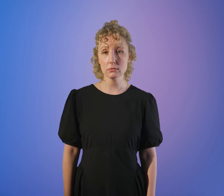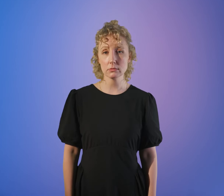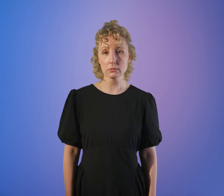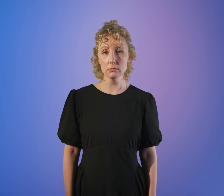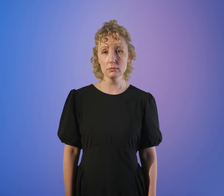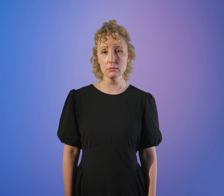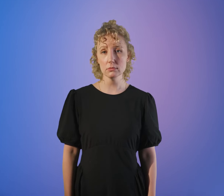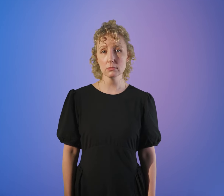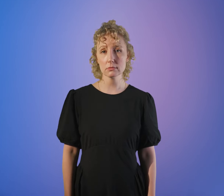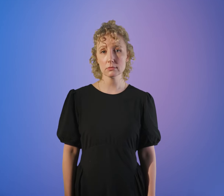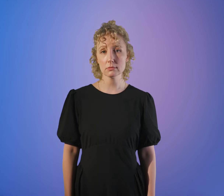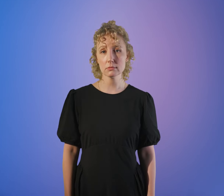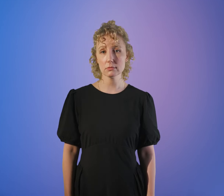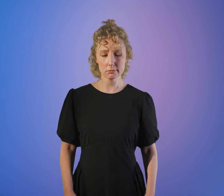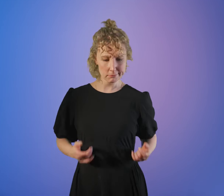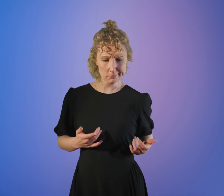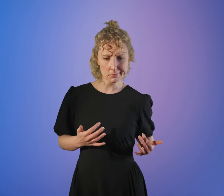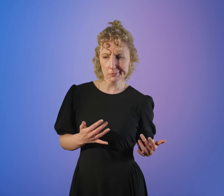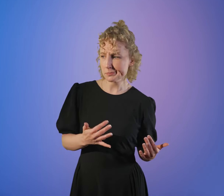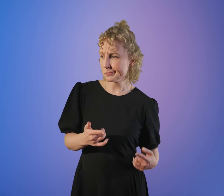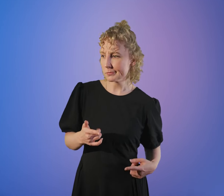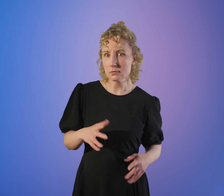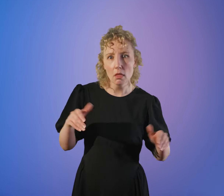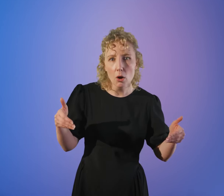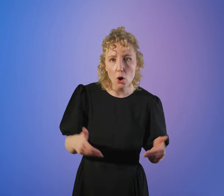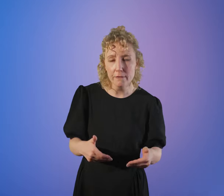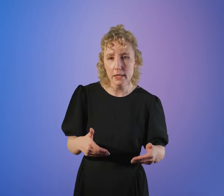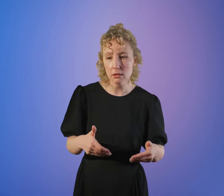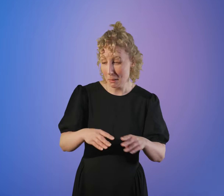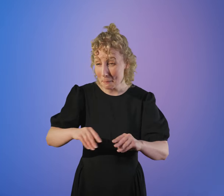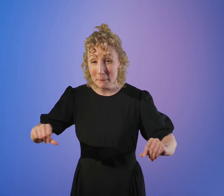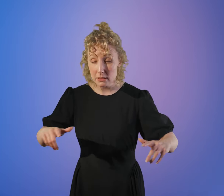Meanwhile, Thaisa's coffin is washed ashore and she is revived.